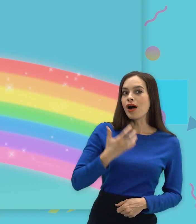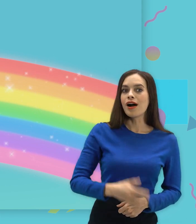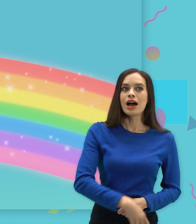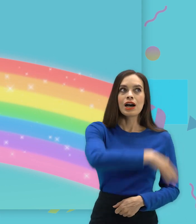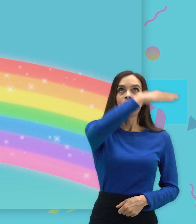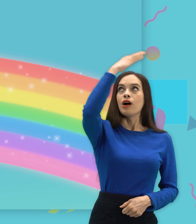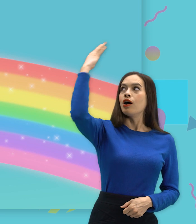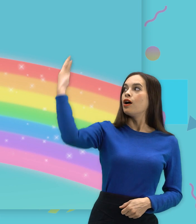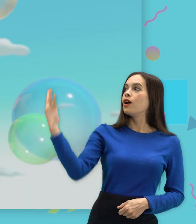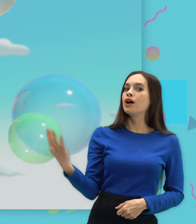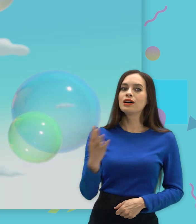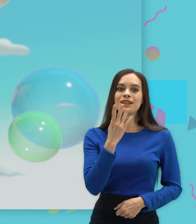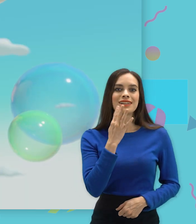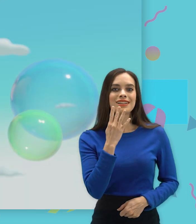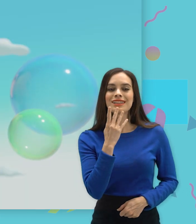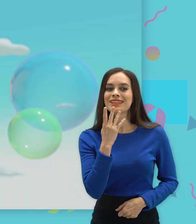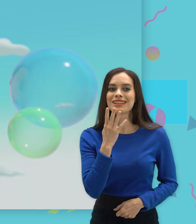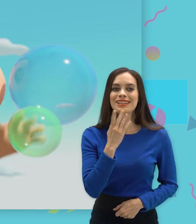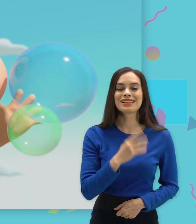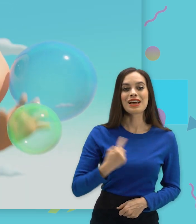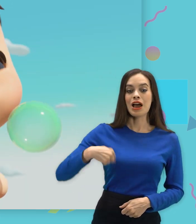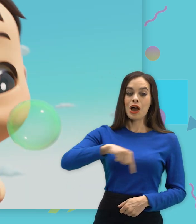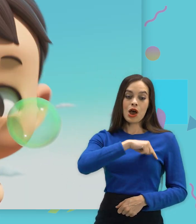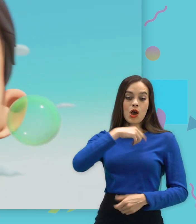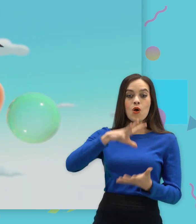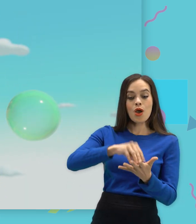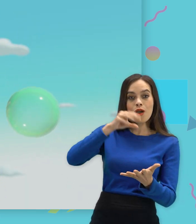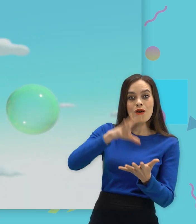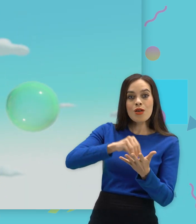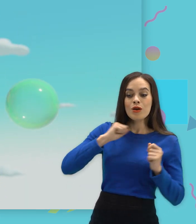colors Now we've learned them all